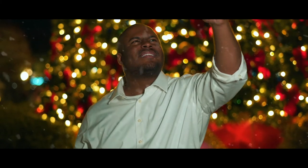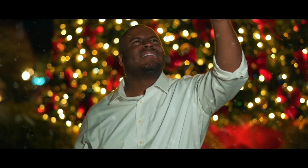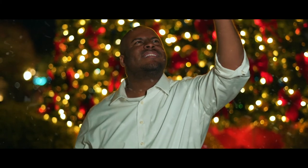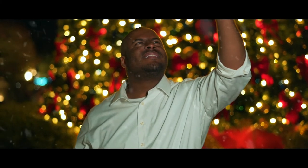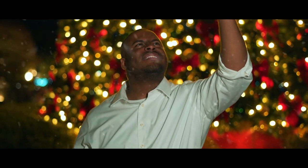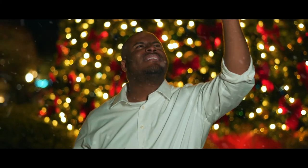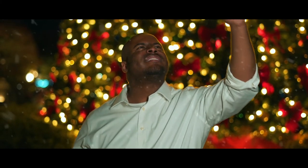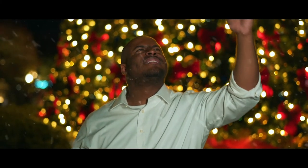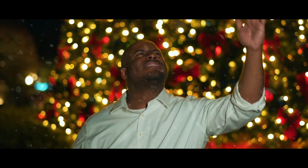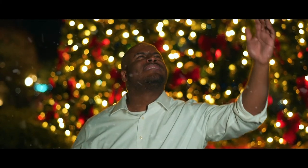Prince Son of God Onion Son of